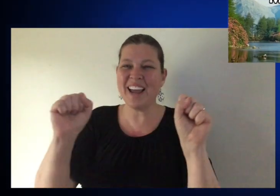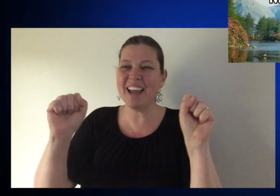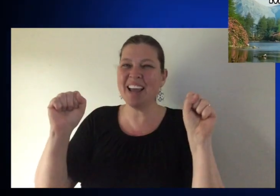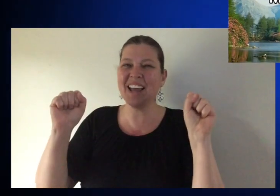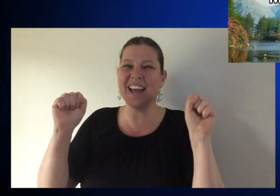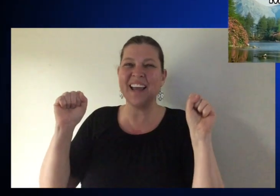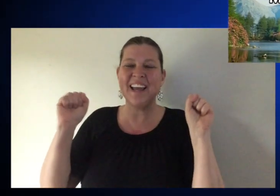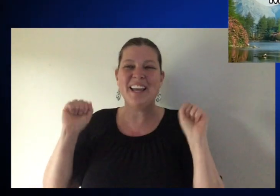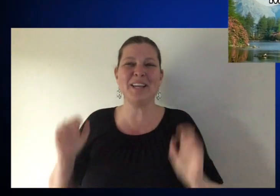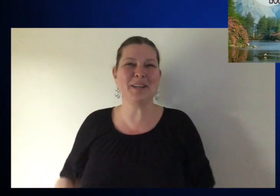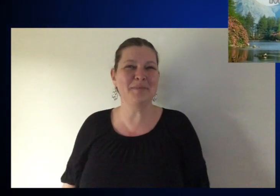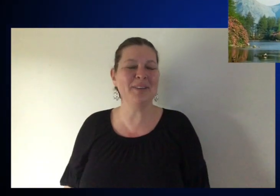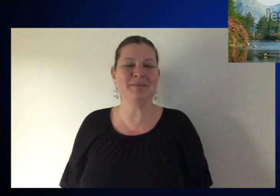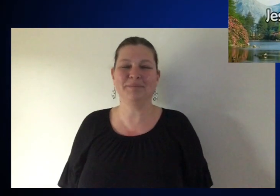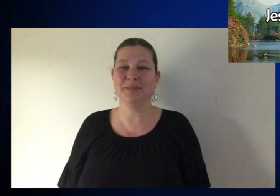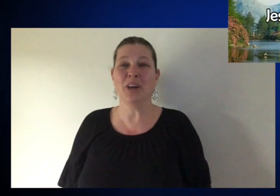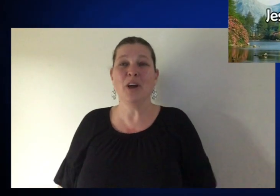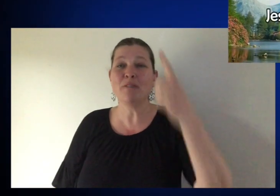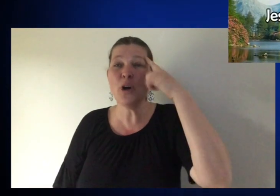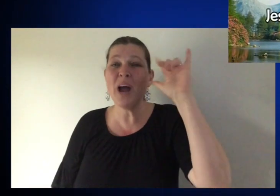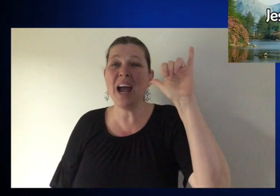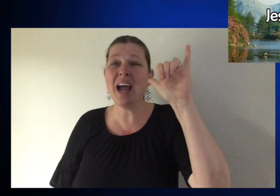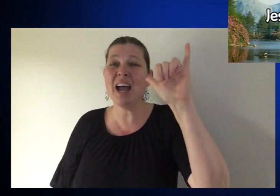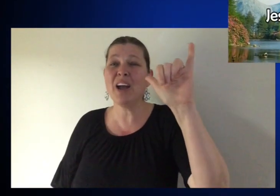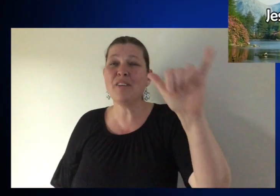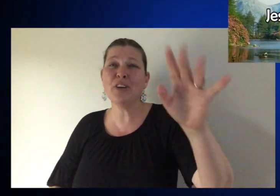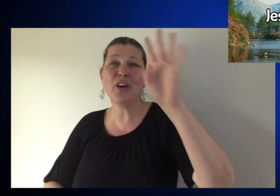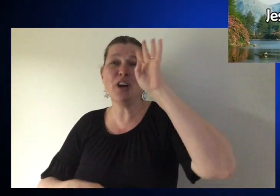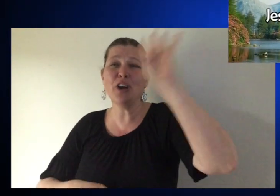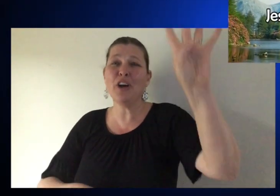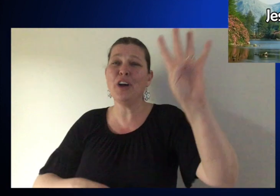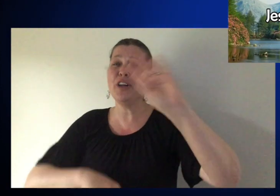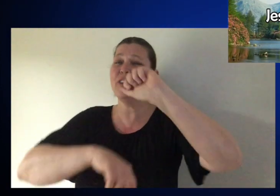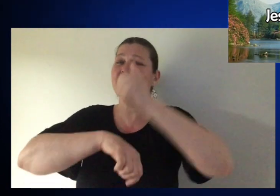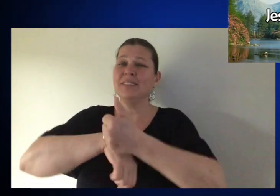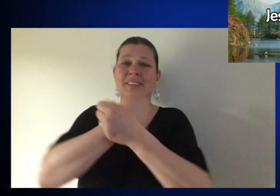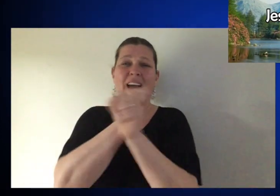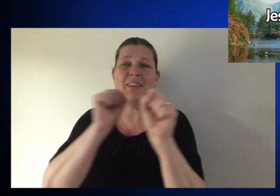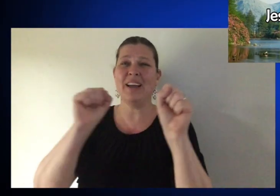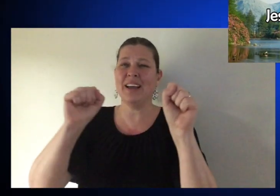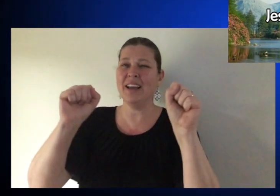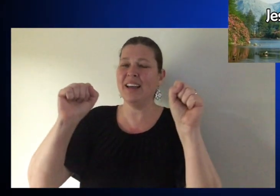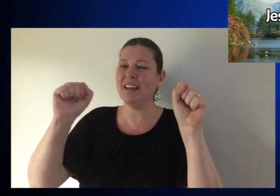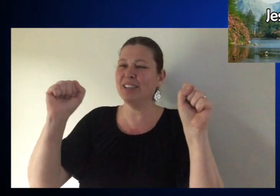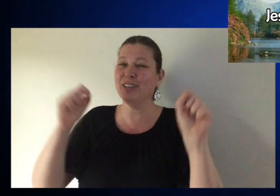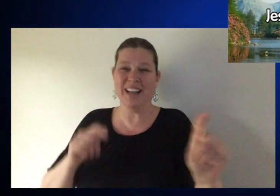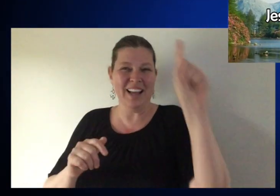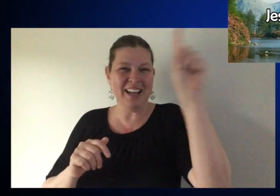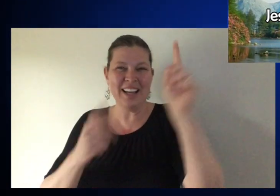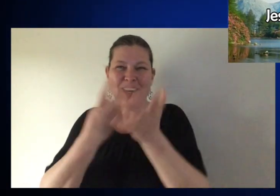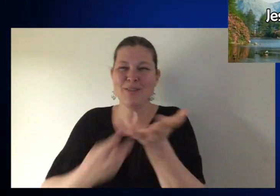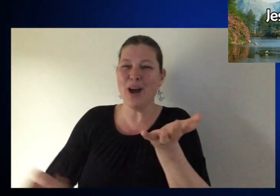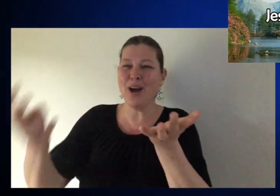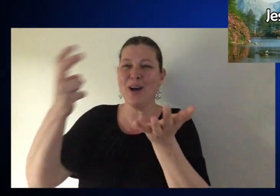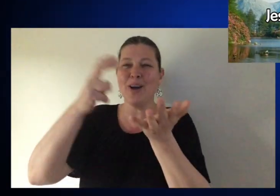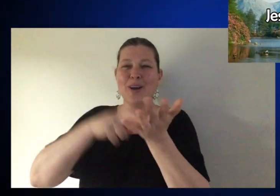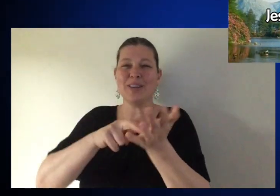is mighty to save. Forever, author of